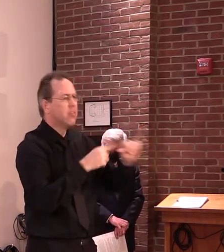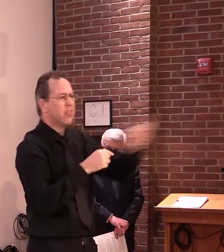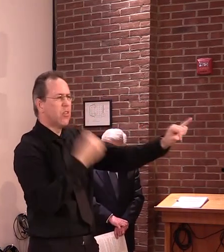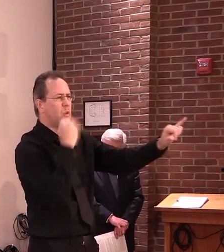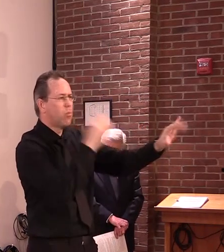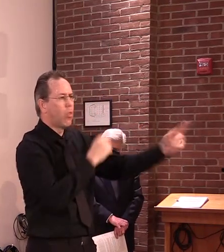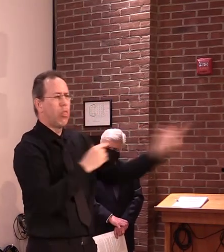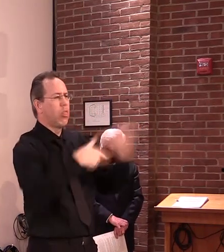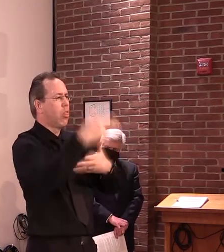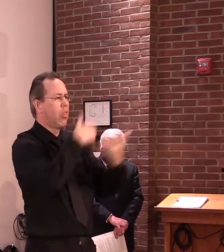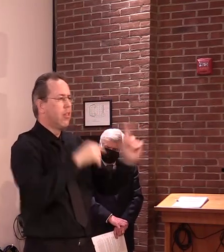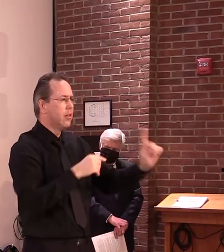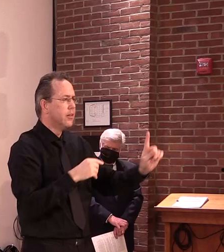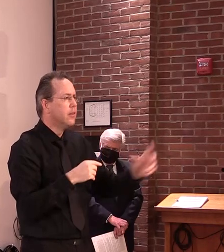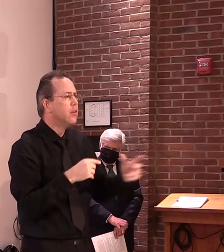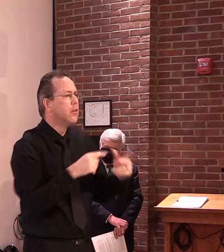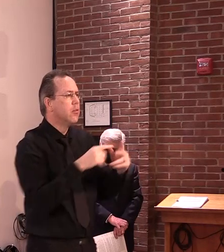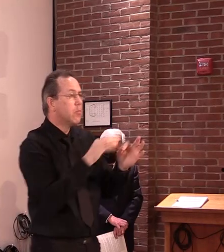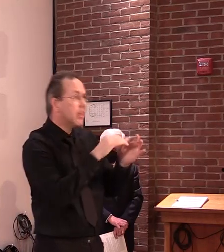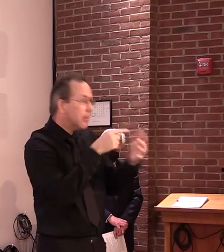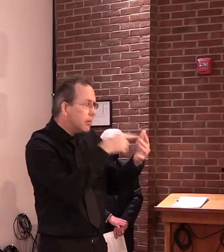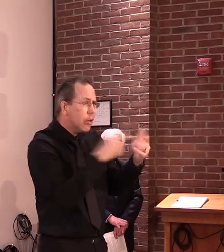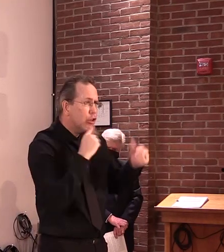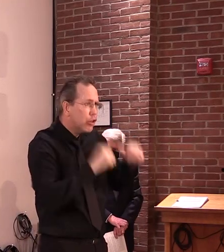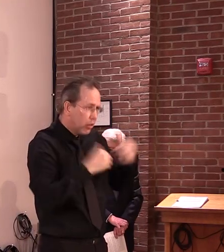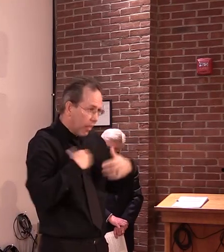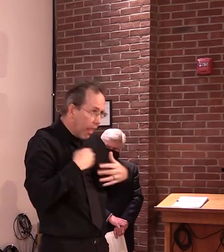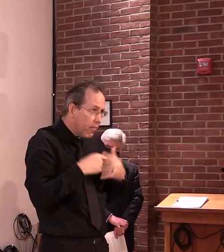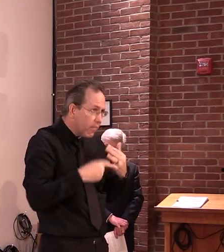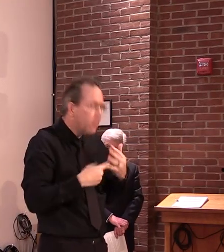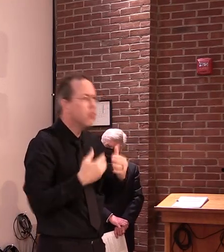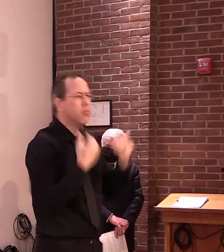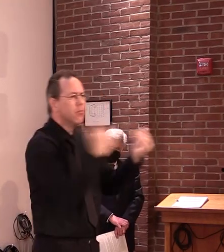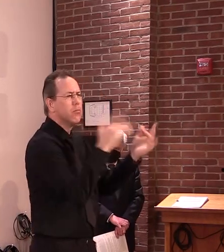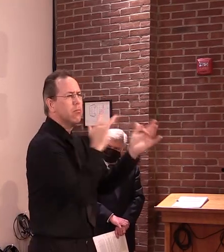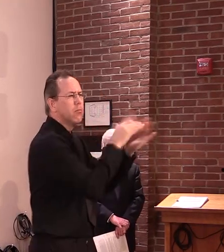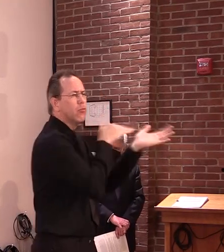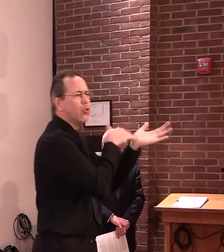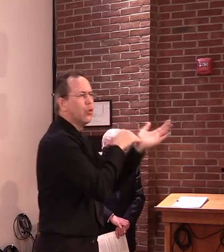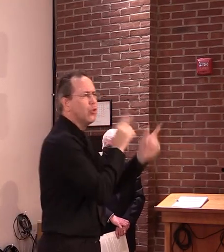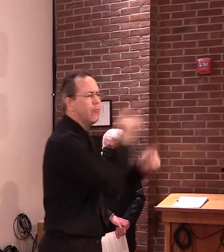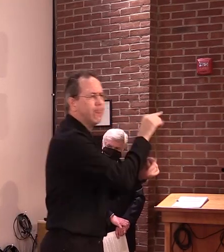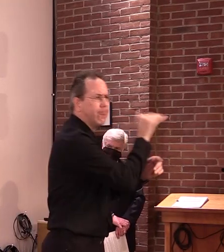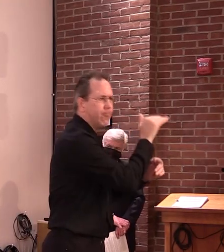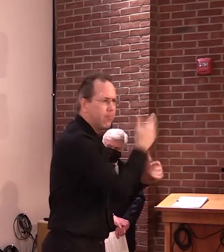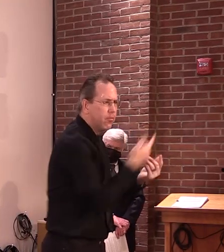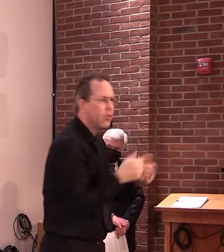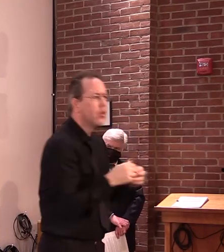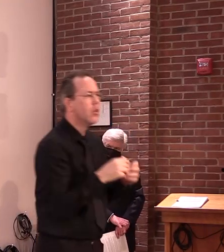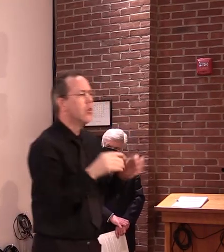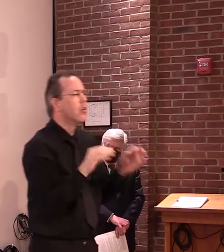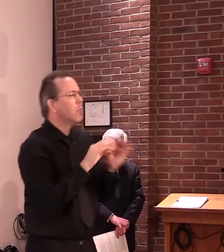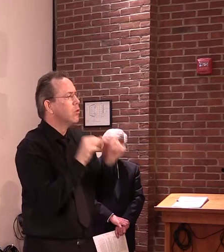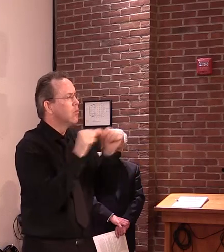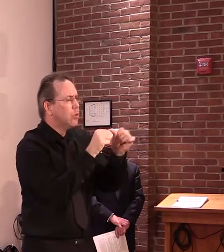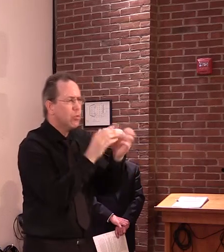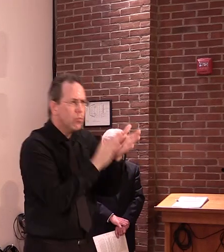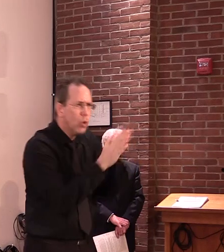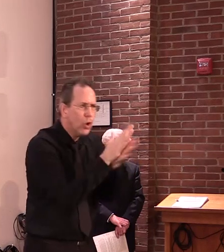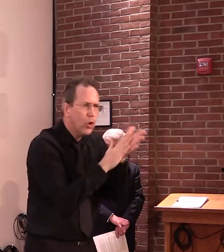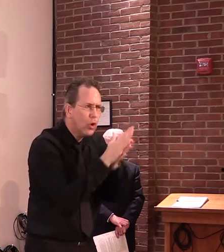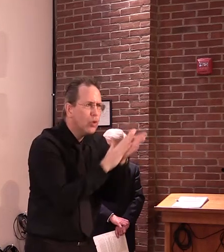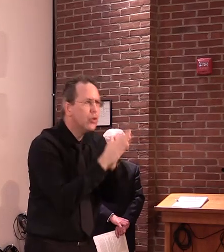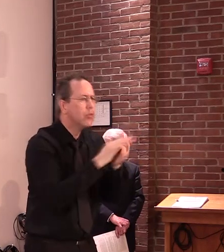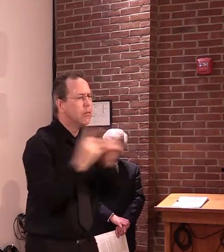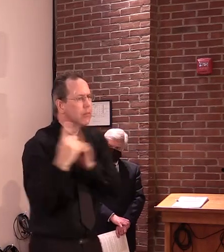provider and ask to be referred for testing. Wash hands often and well for two full minutes with soap